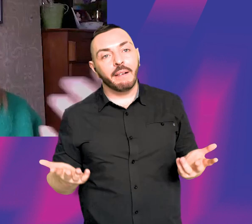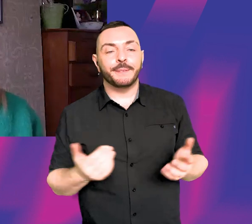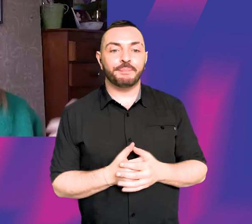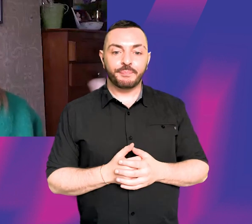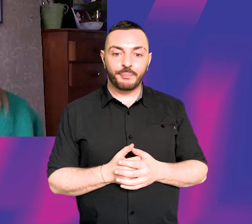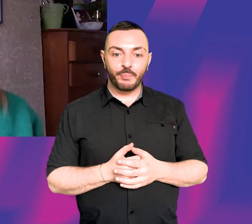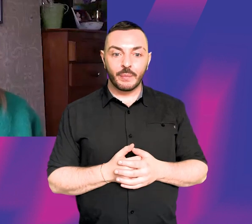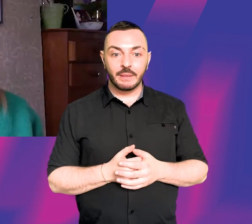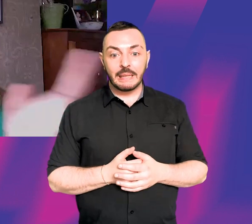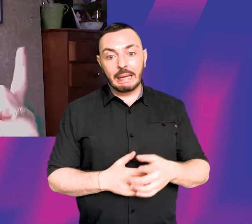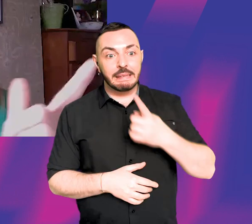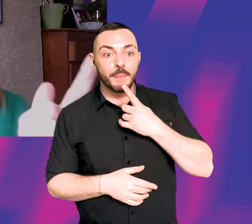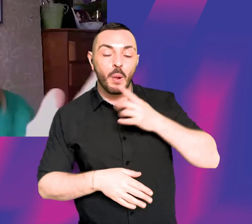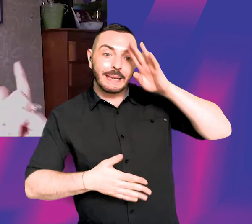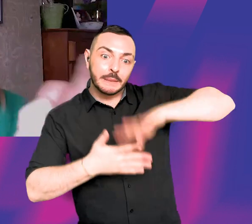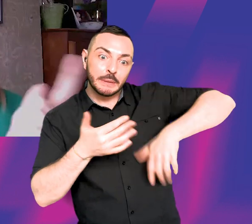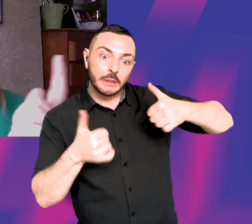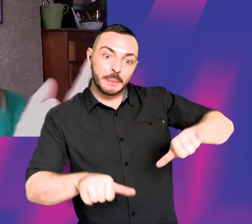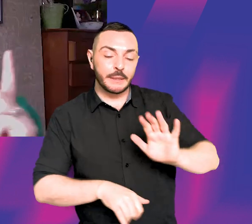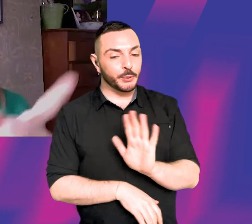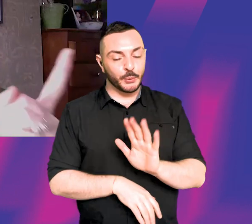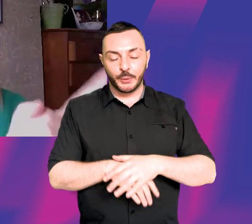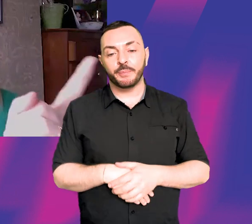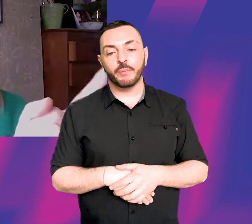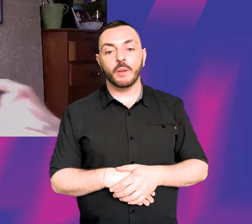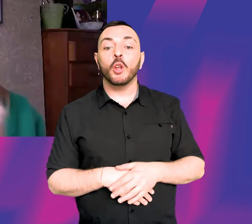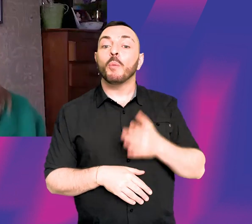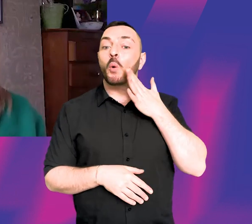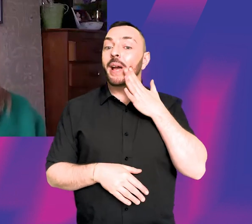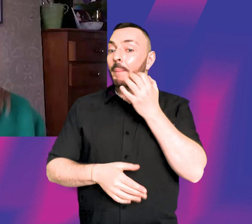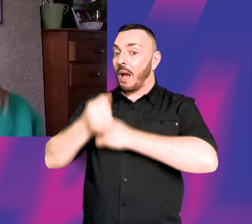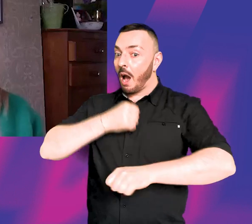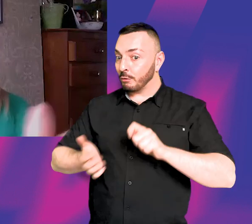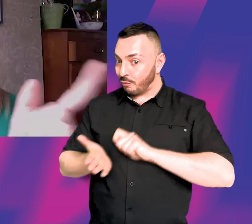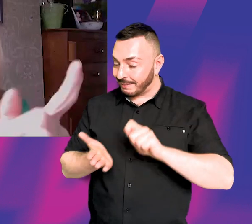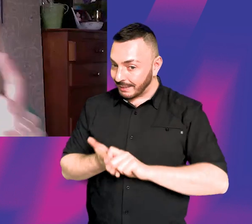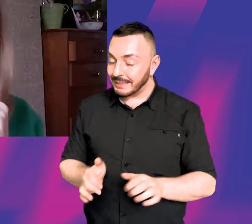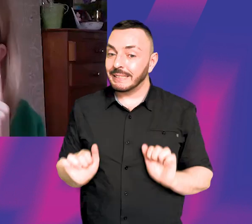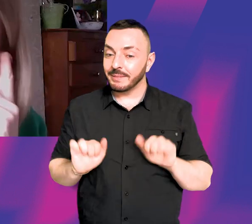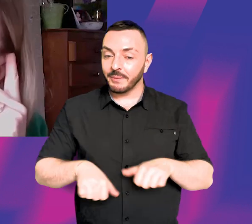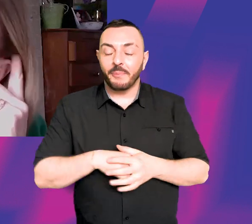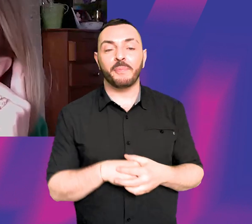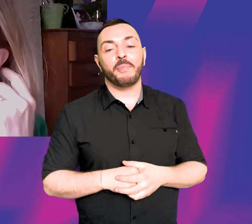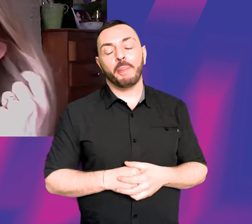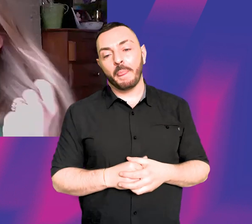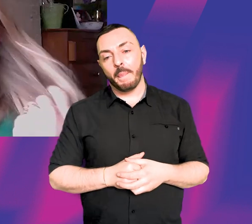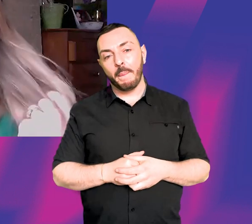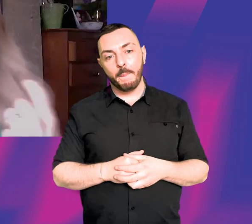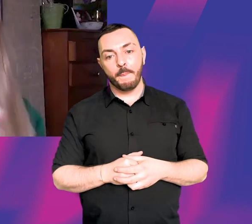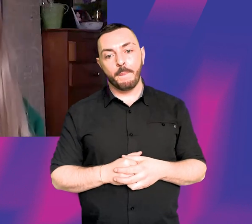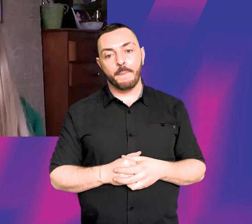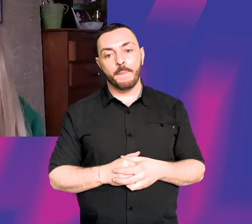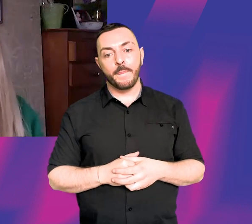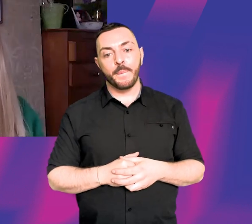myself as an actor, but I did when I became a writer. So I can kind of apply that, I think, to both of them,